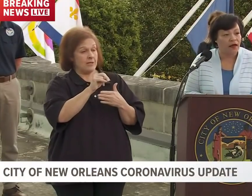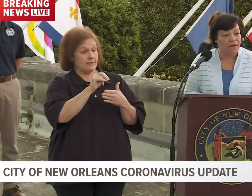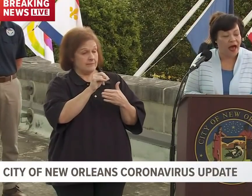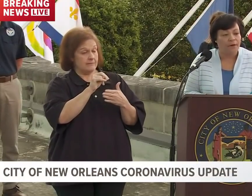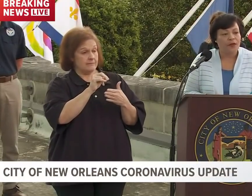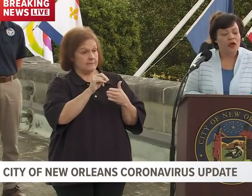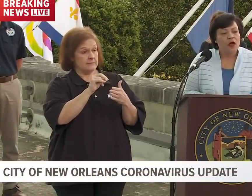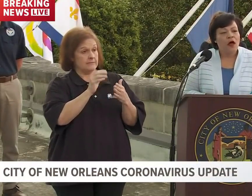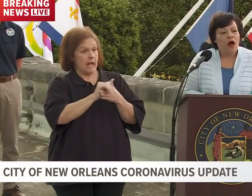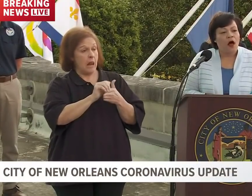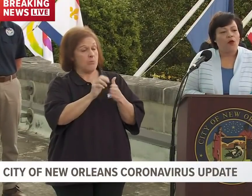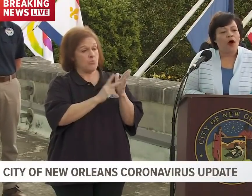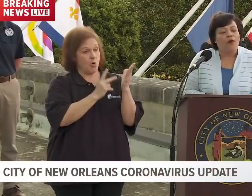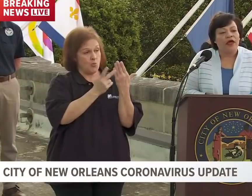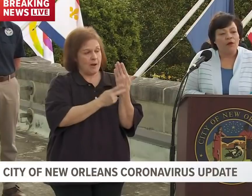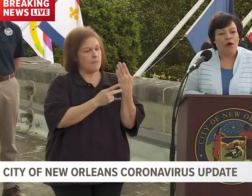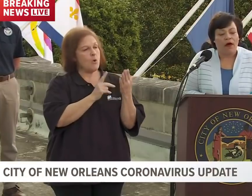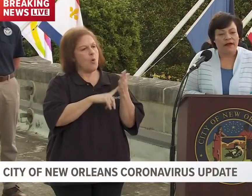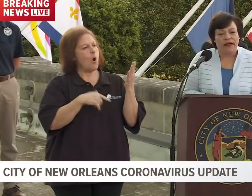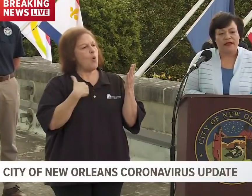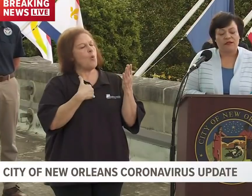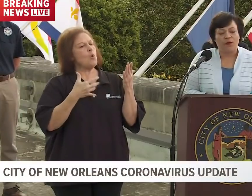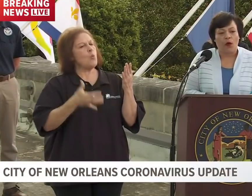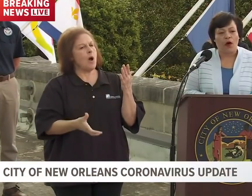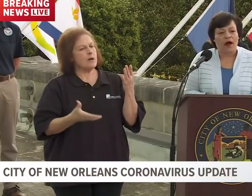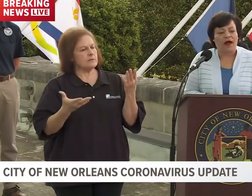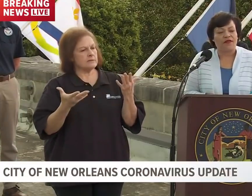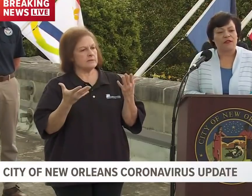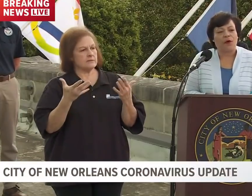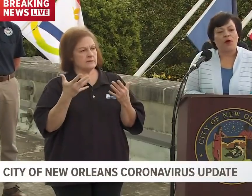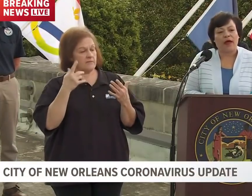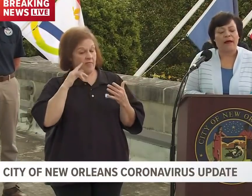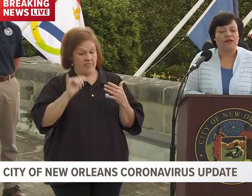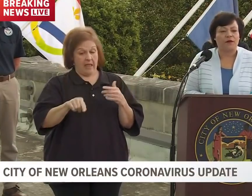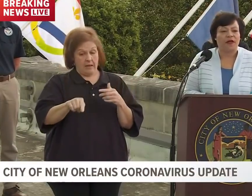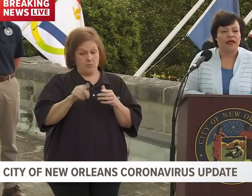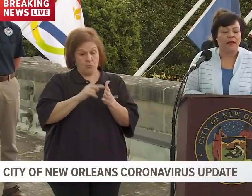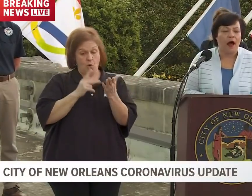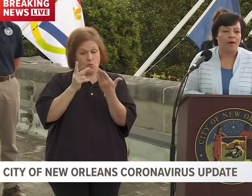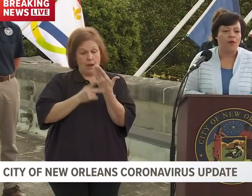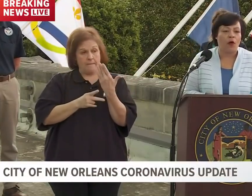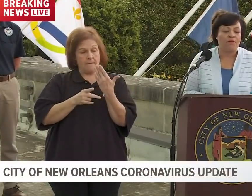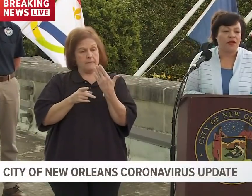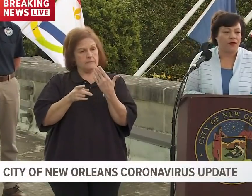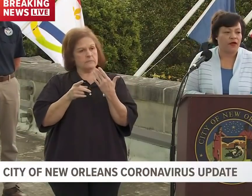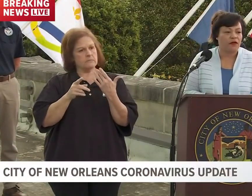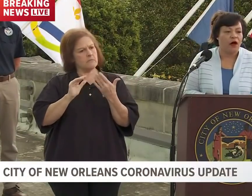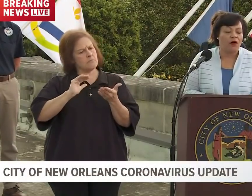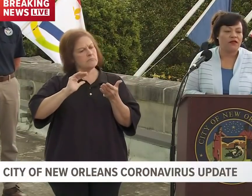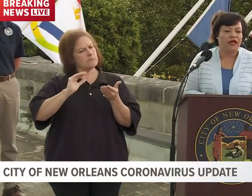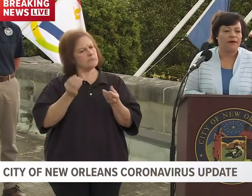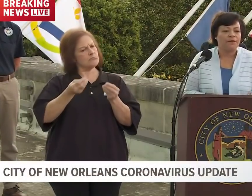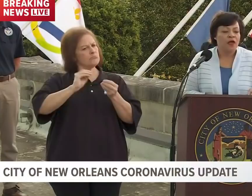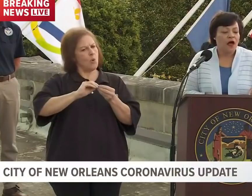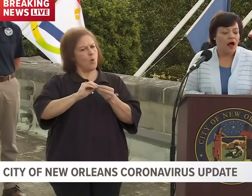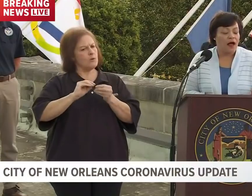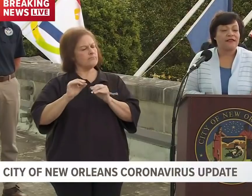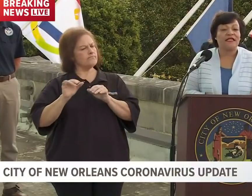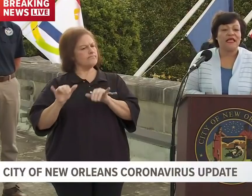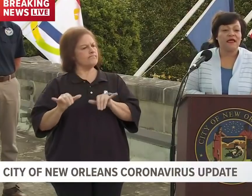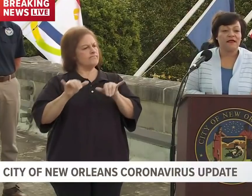we're talking about. What we want is for this program to be more mirrored along the